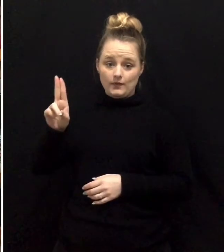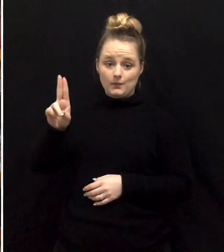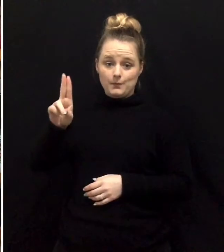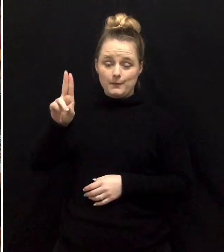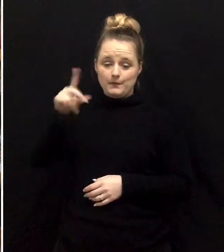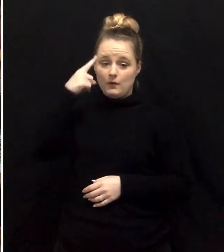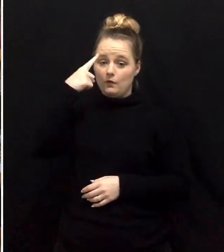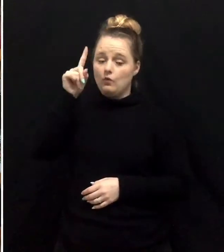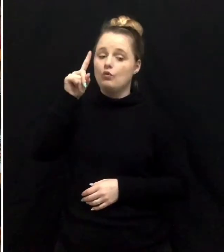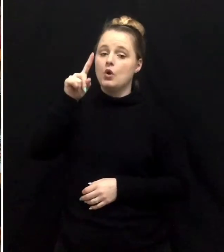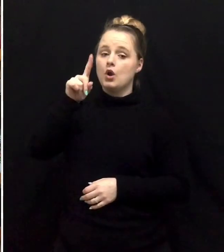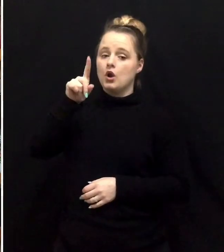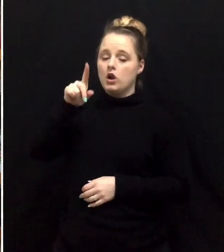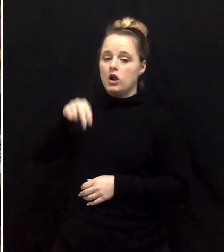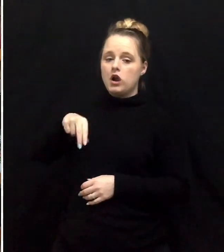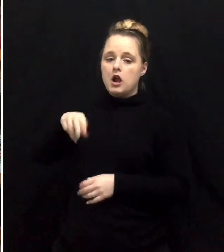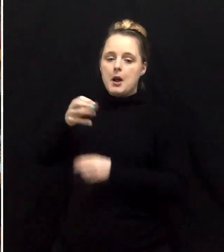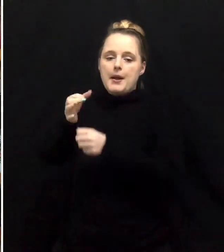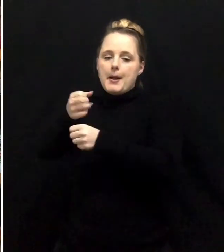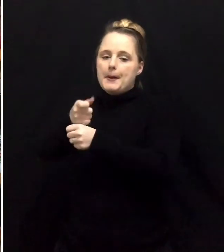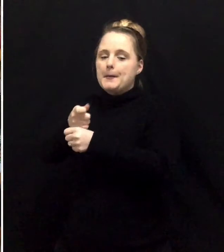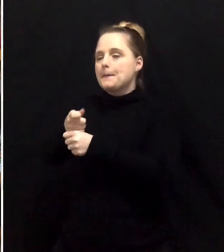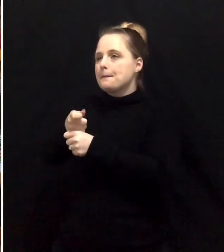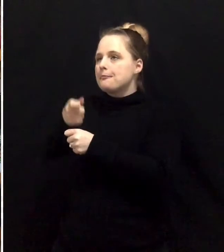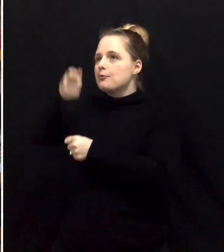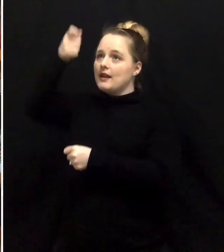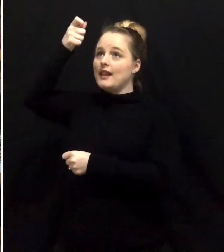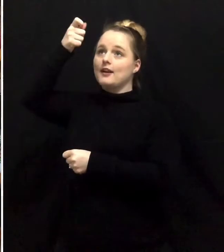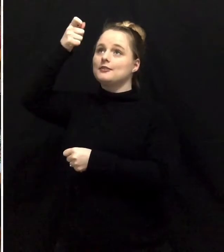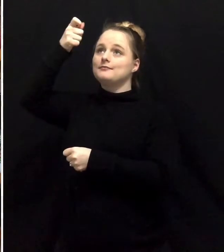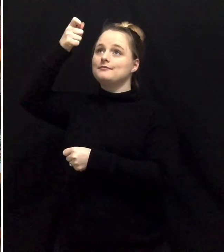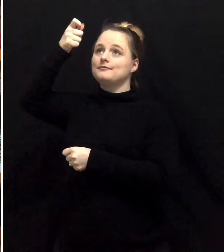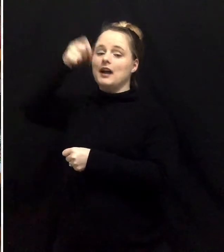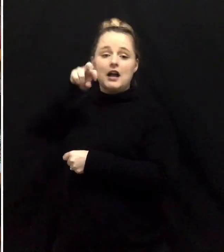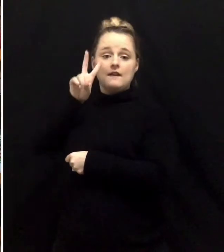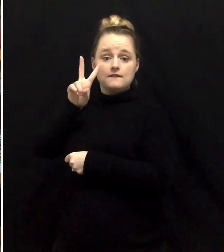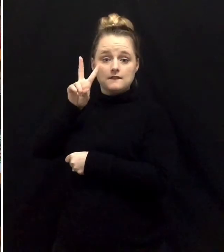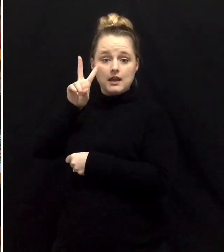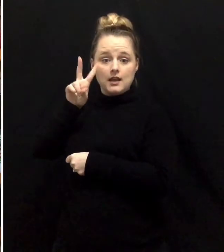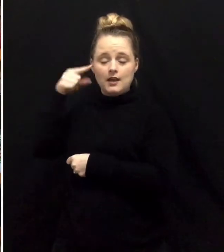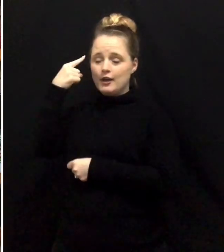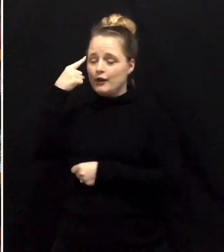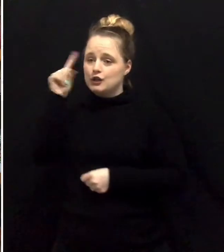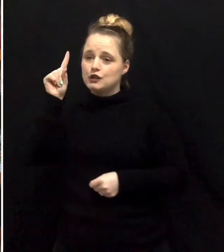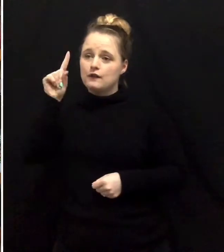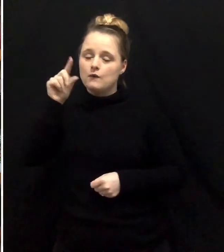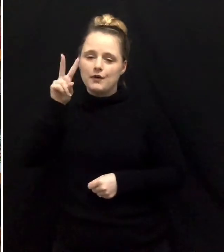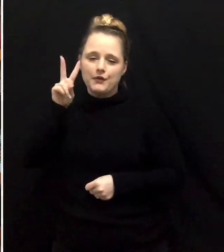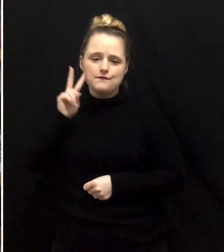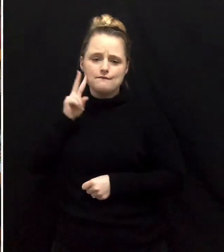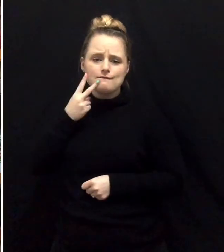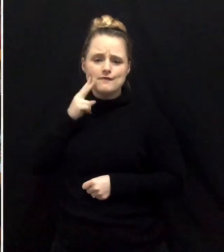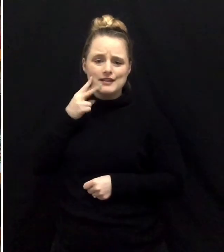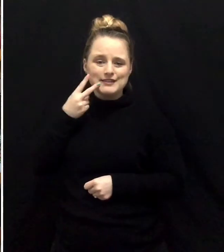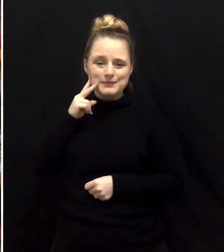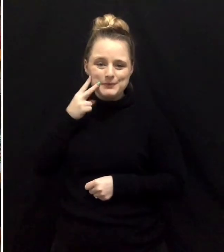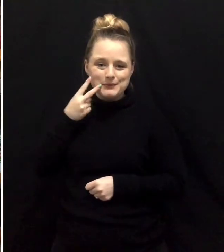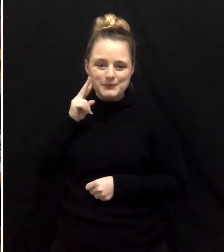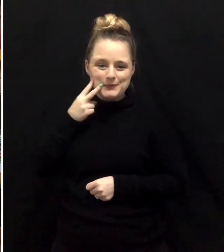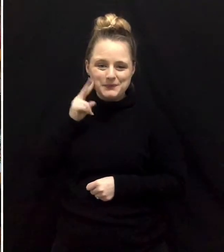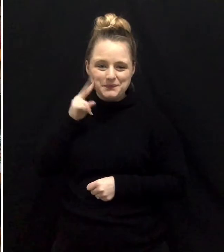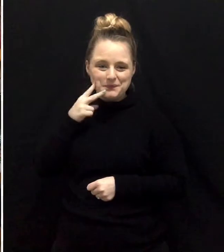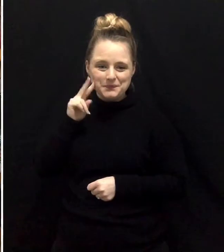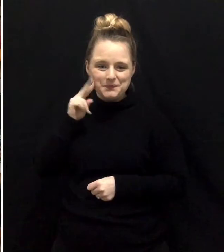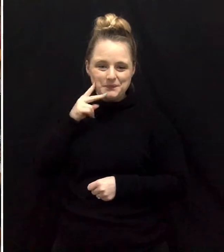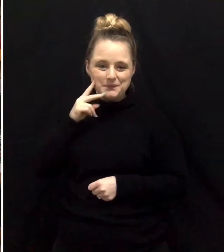U is for umbrella. U is for vegetables.